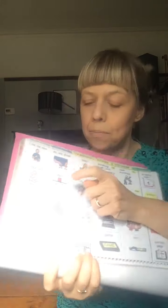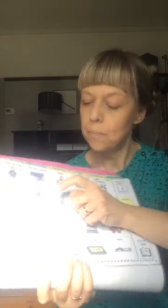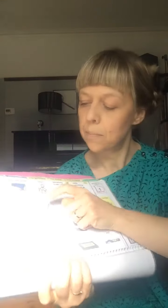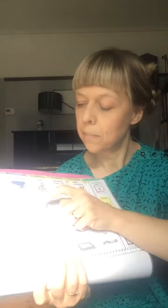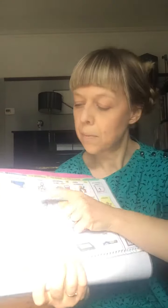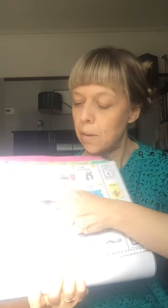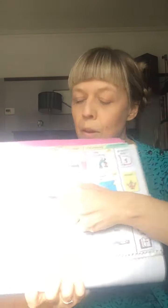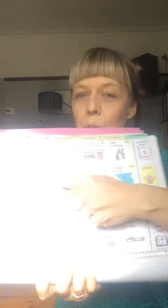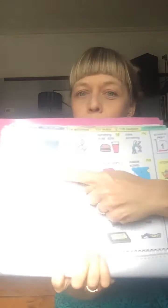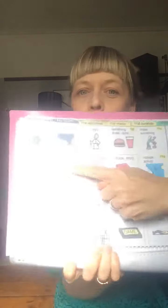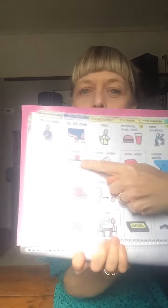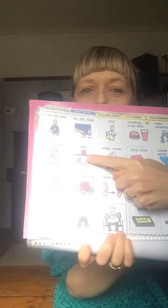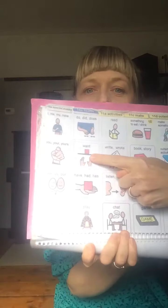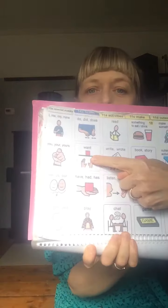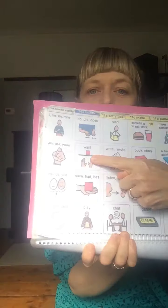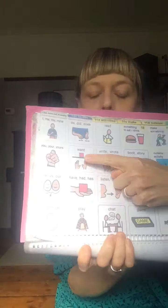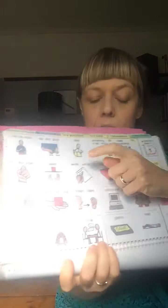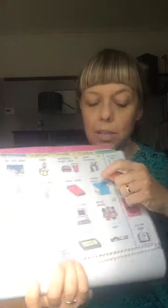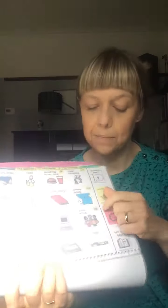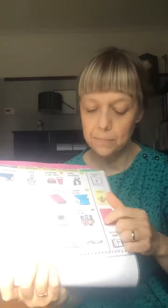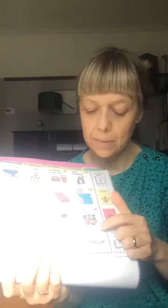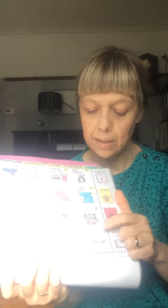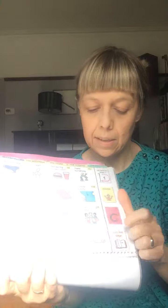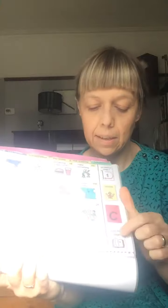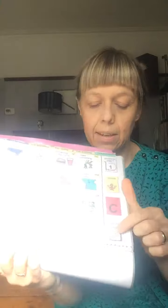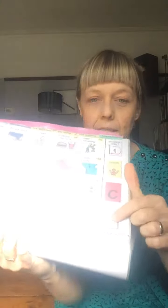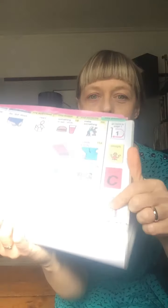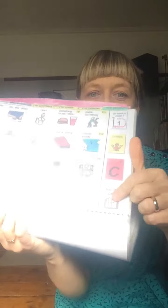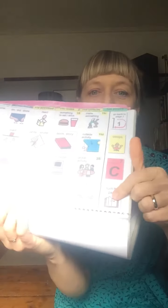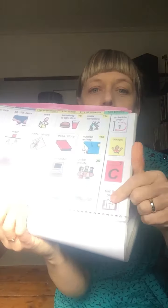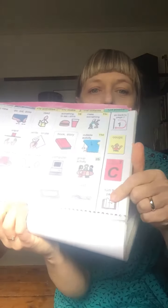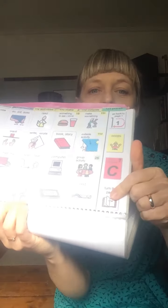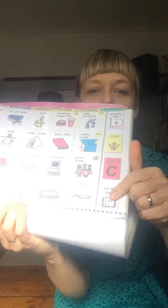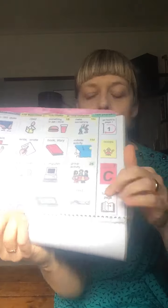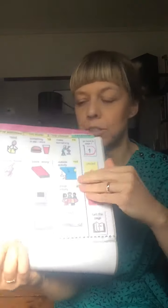I want to turn the page